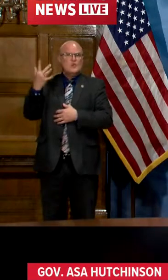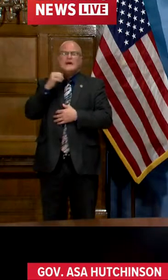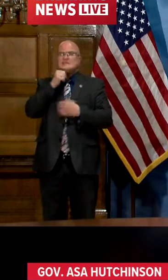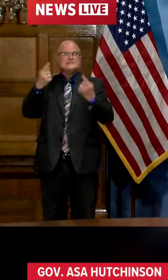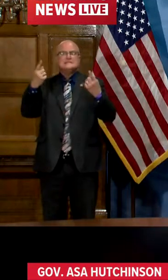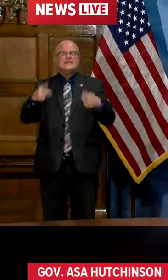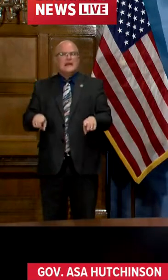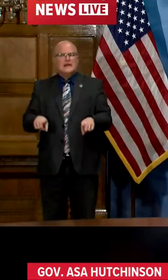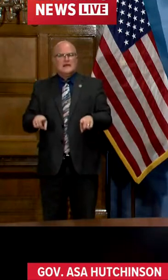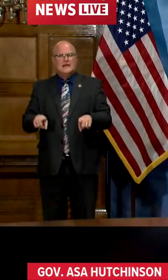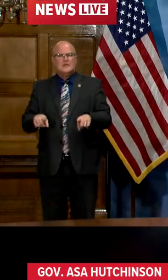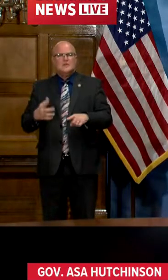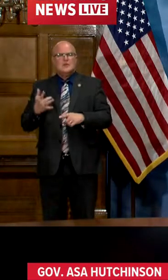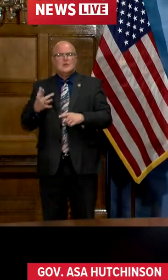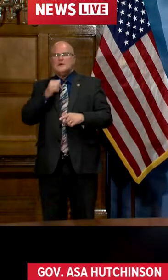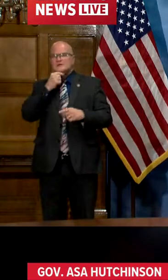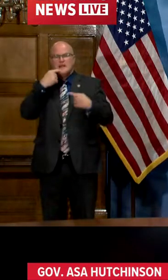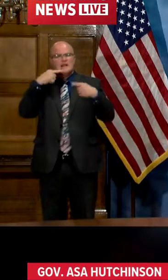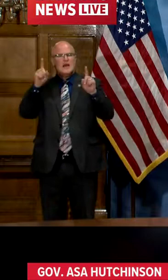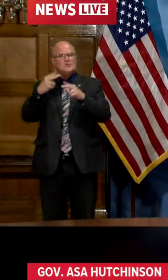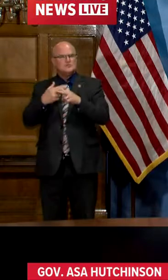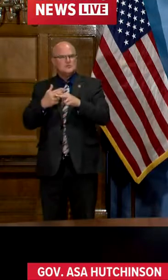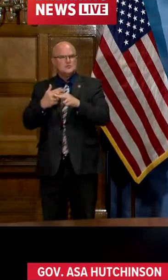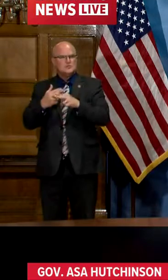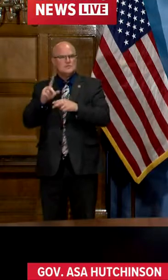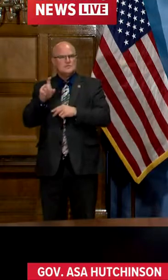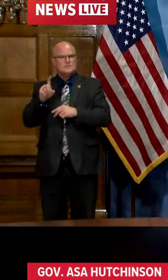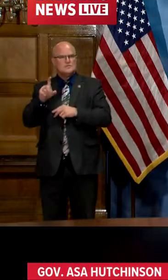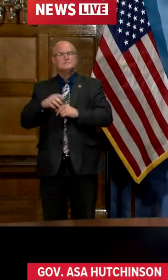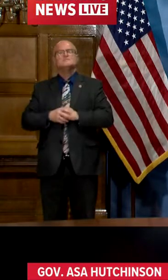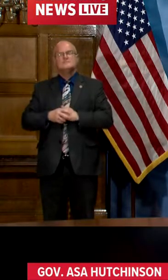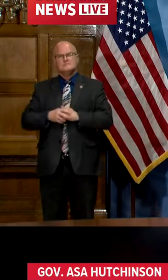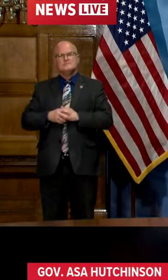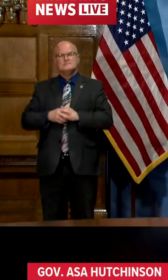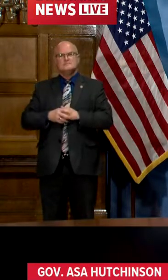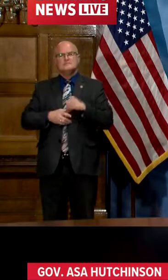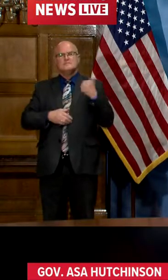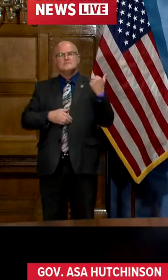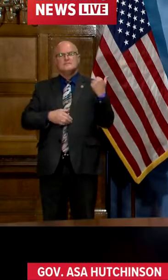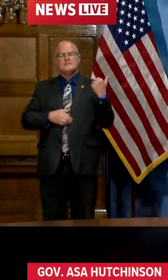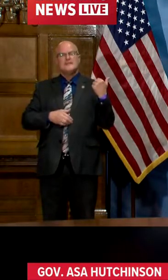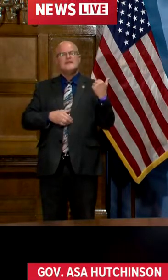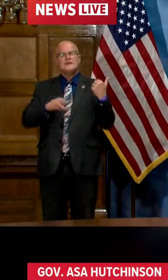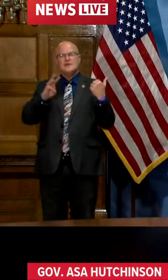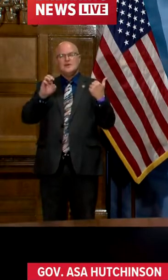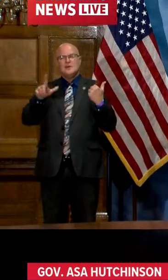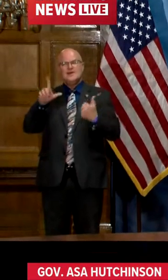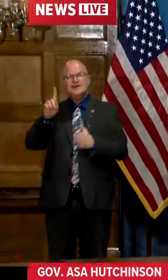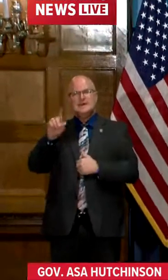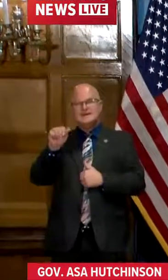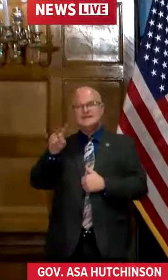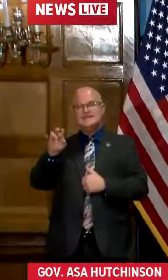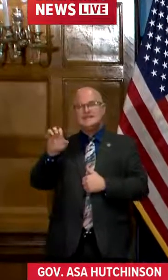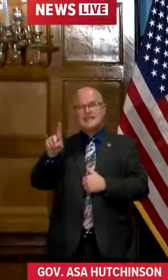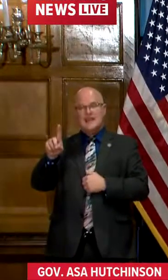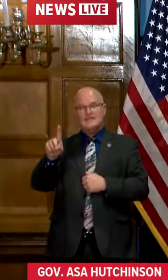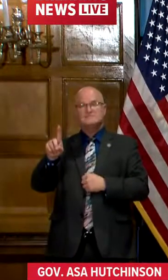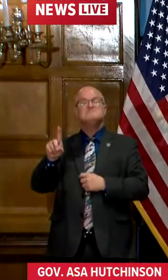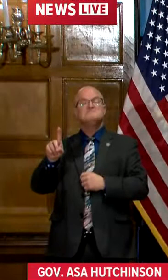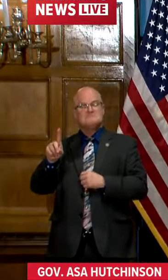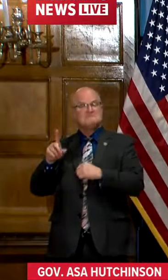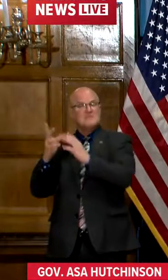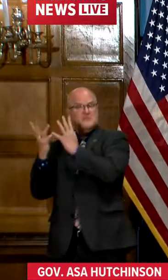happen, why that wasn't accomplished sooner? Well, David, I think actually it's worked